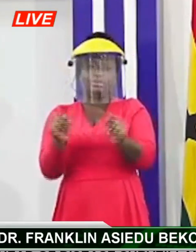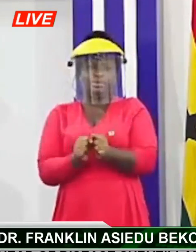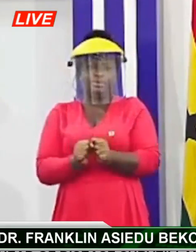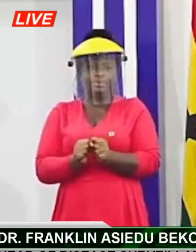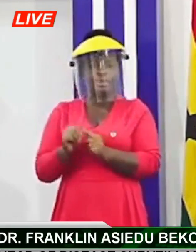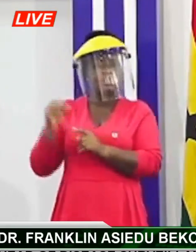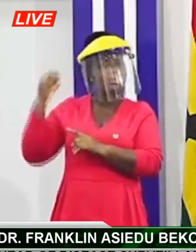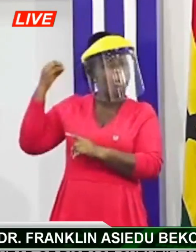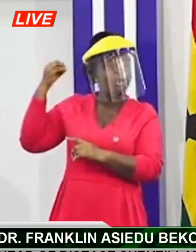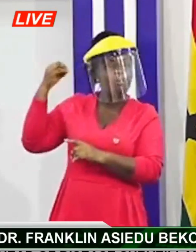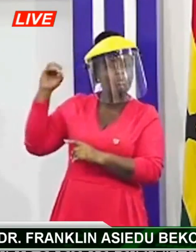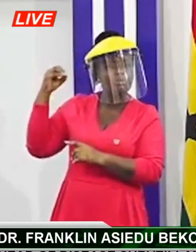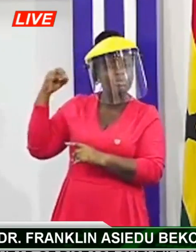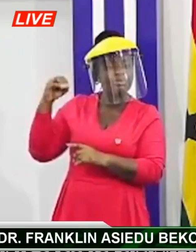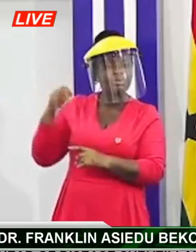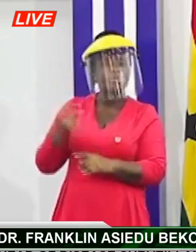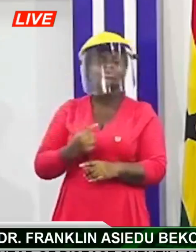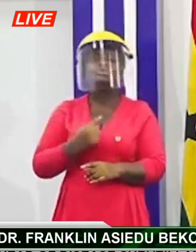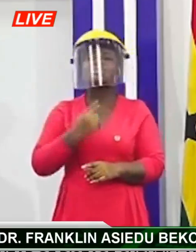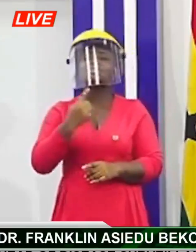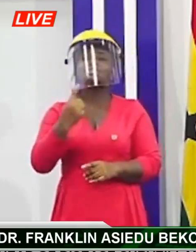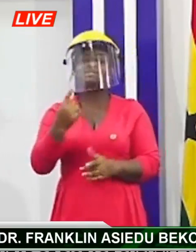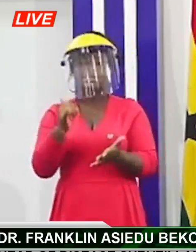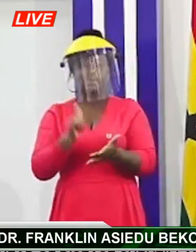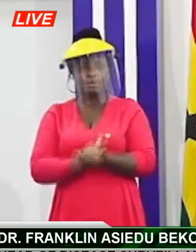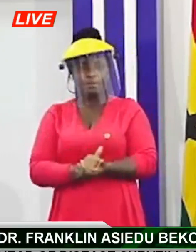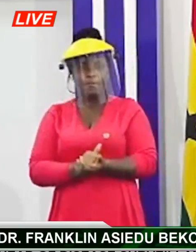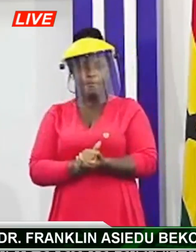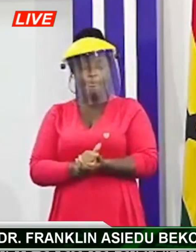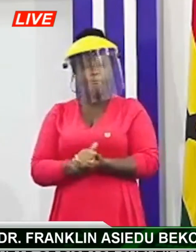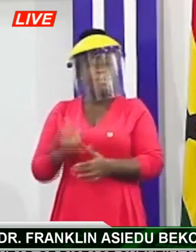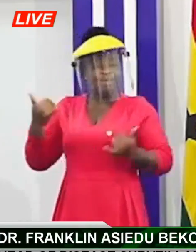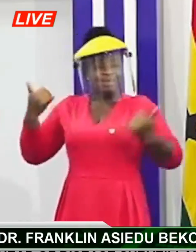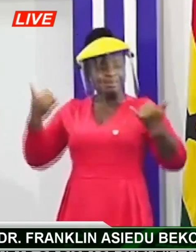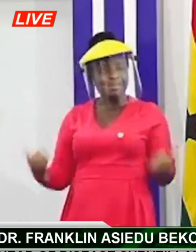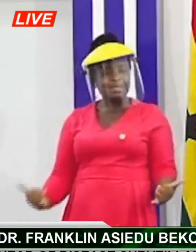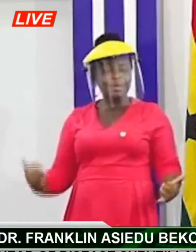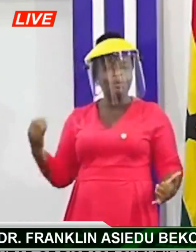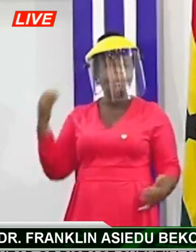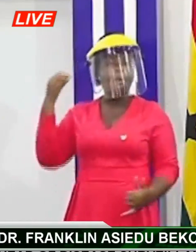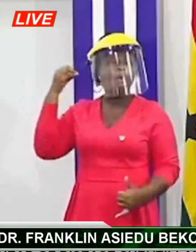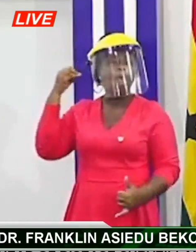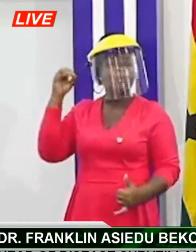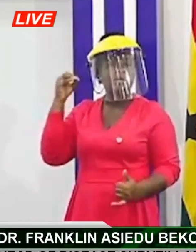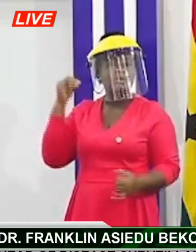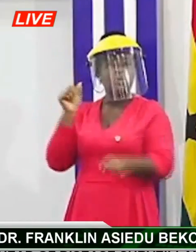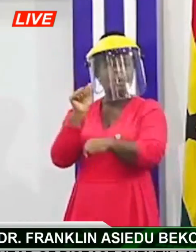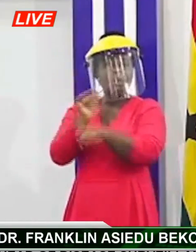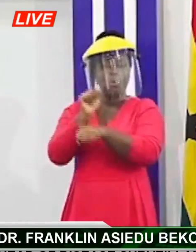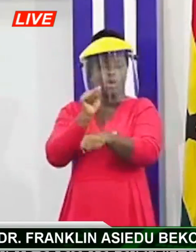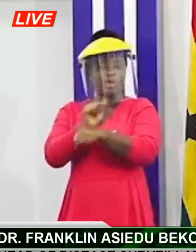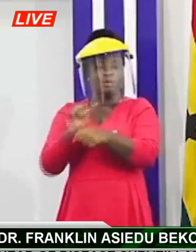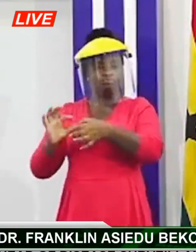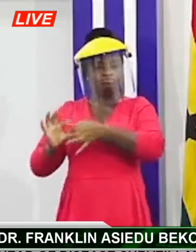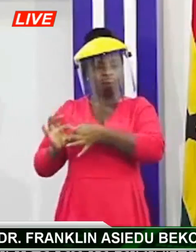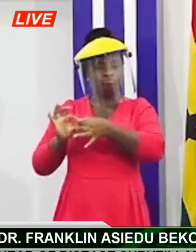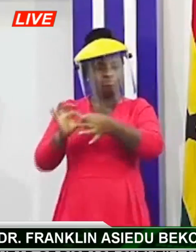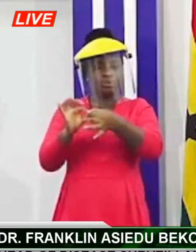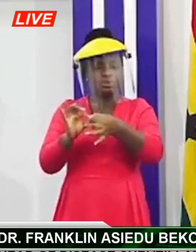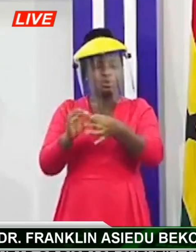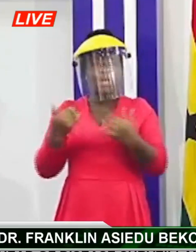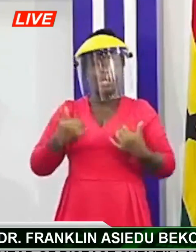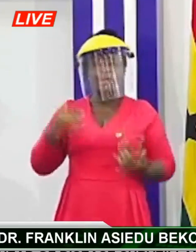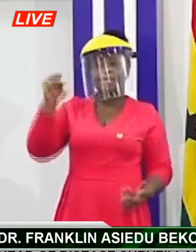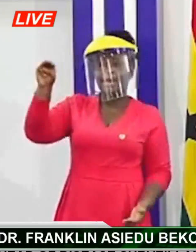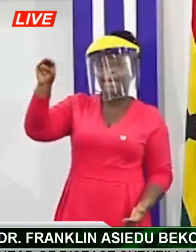i want to put on record that apparently oboasee is working as a joint community they have oboasee